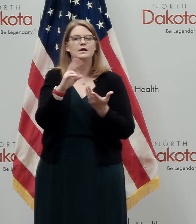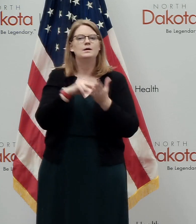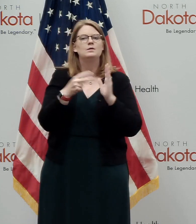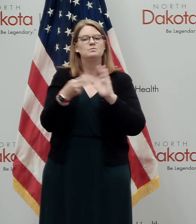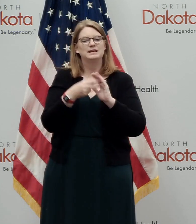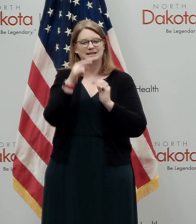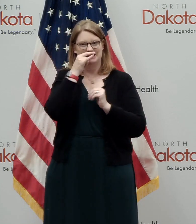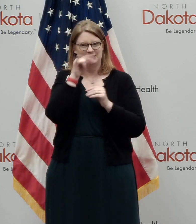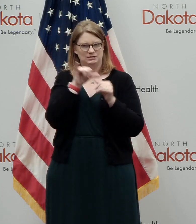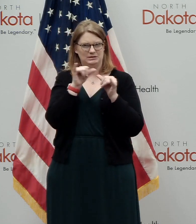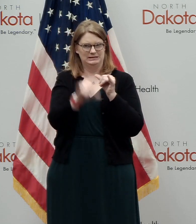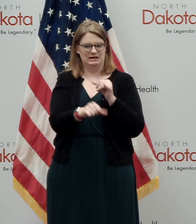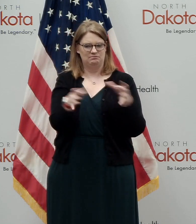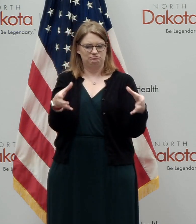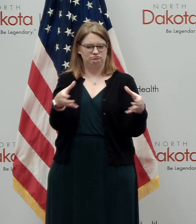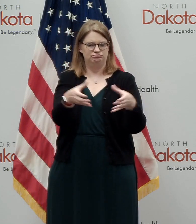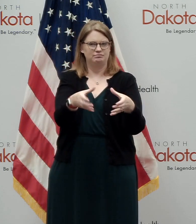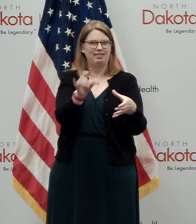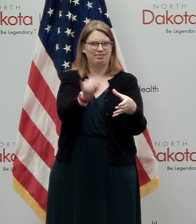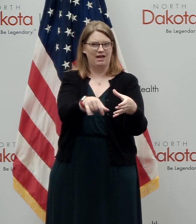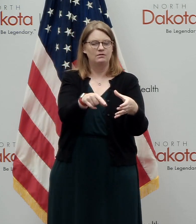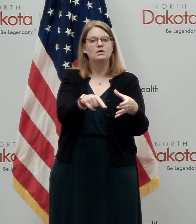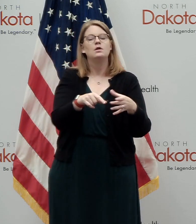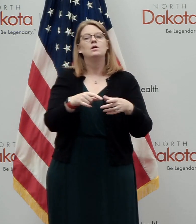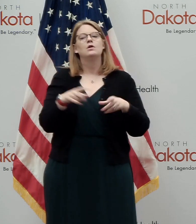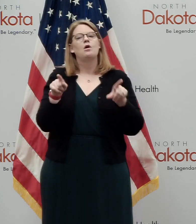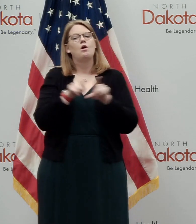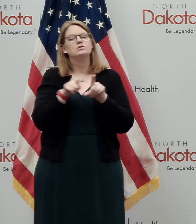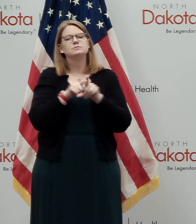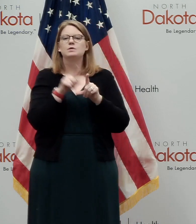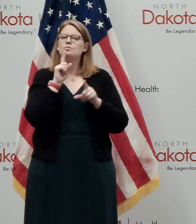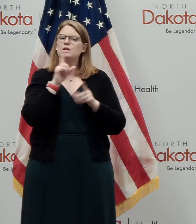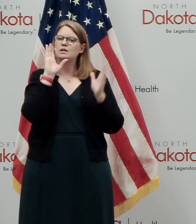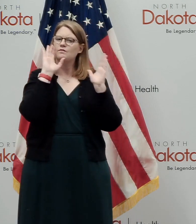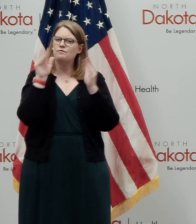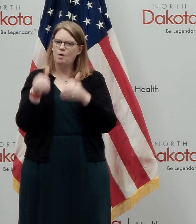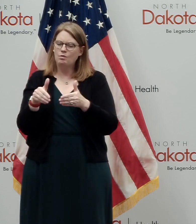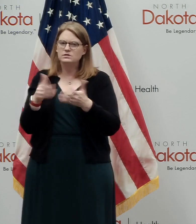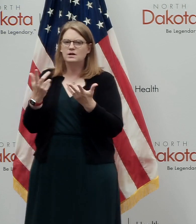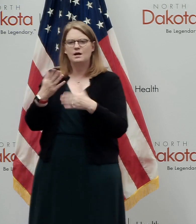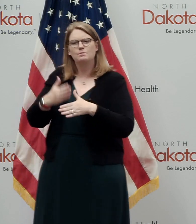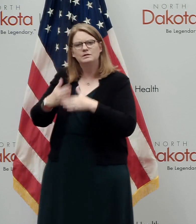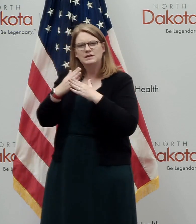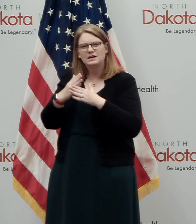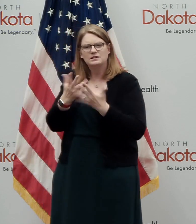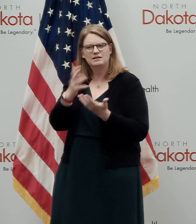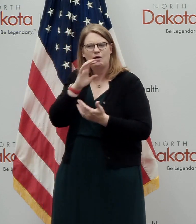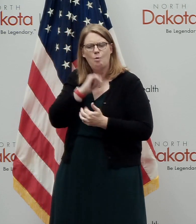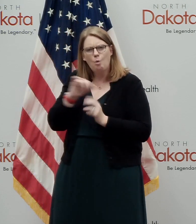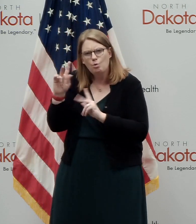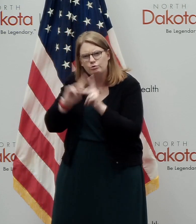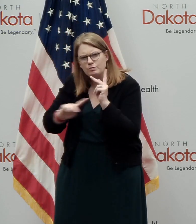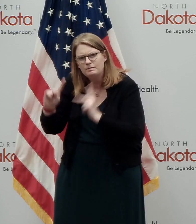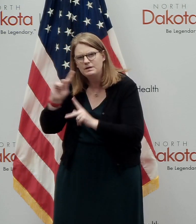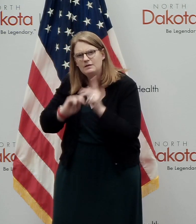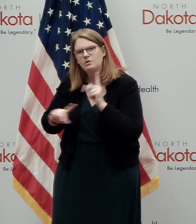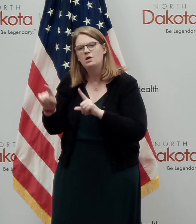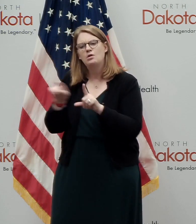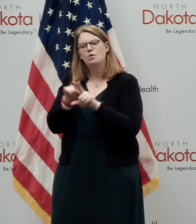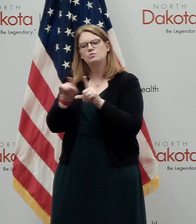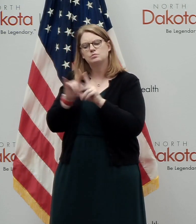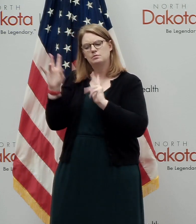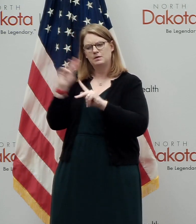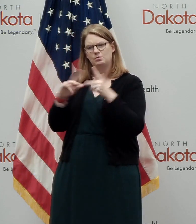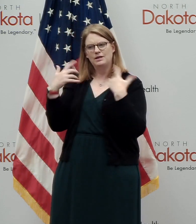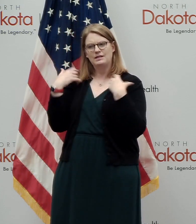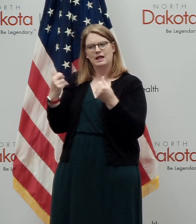cohorts. We've also been really focused on protecting the most vulnerable among us, which is the elderly and those with underlying